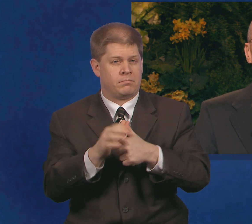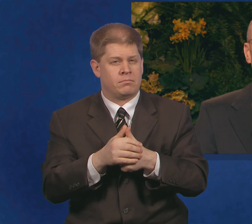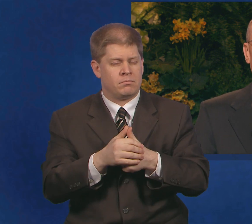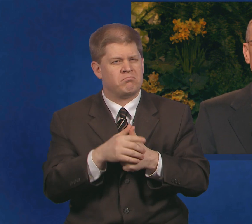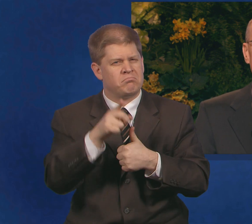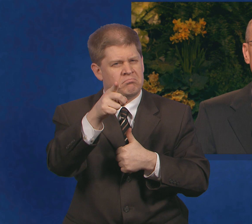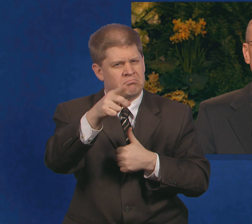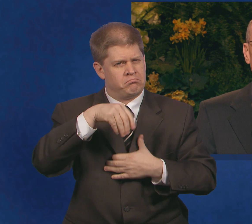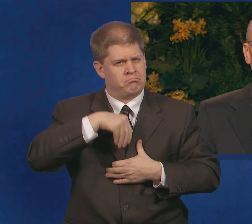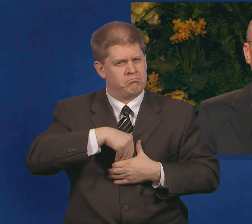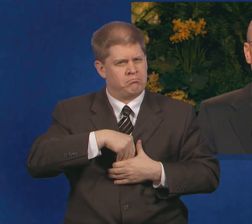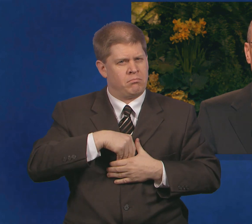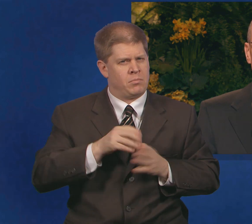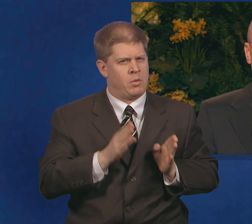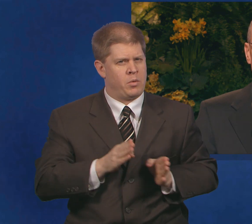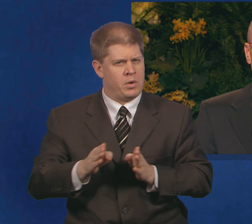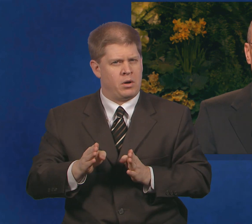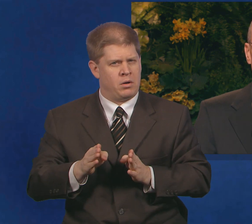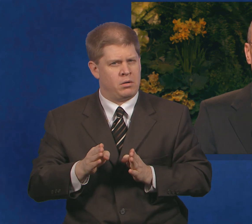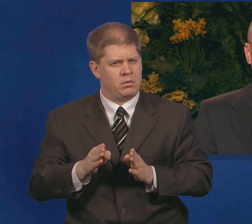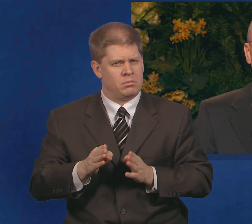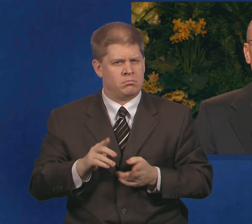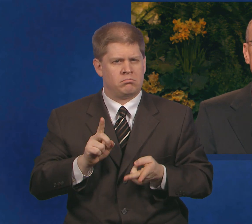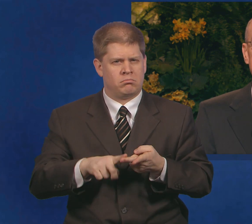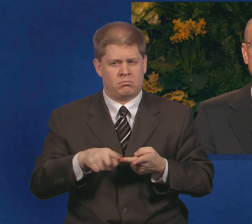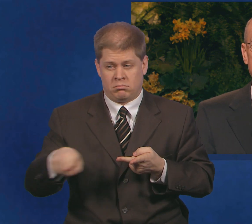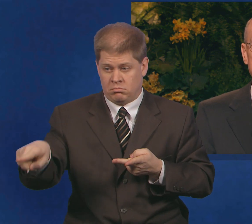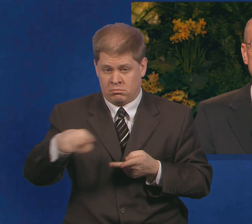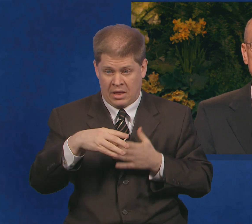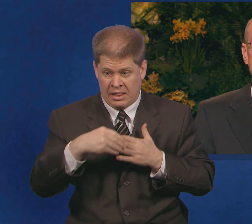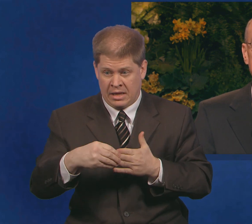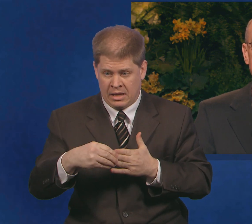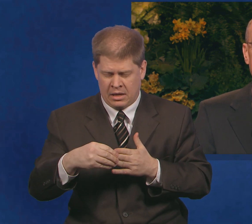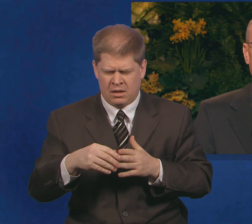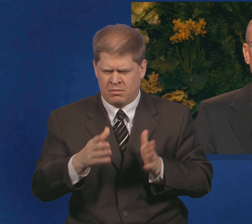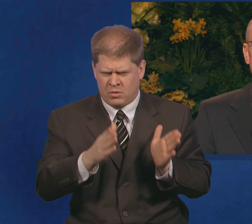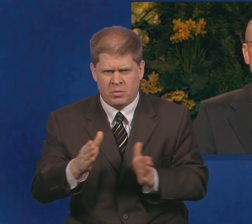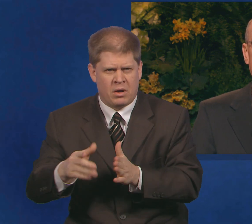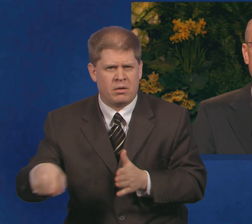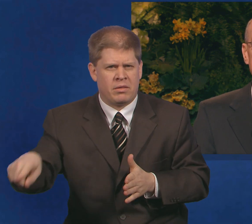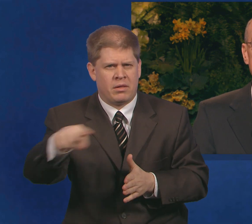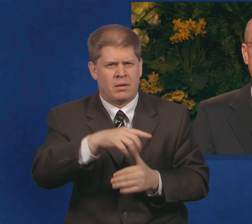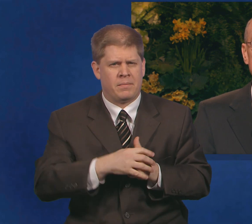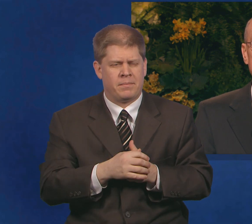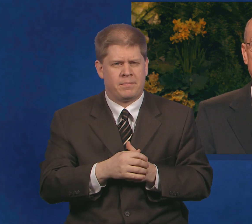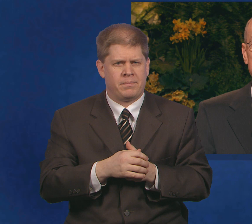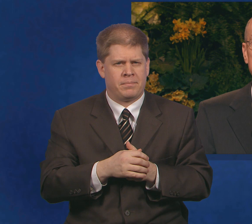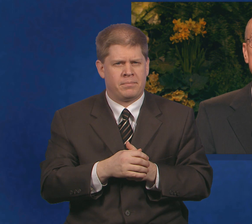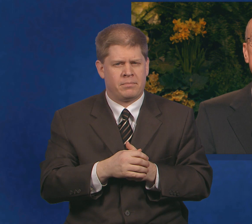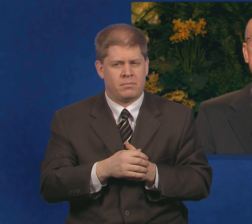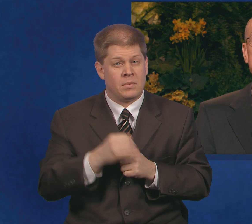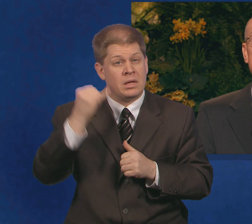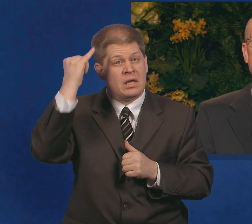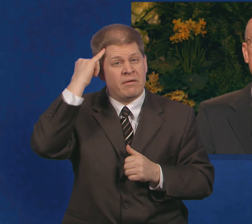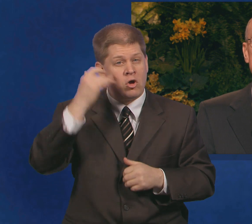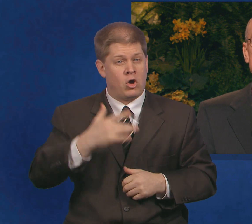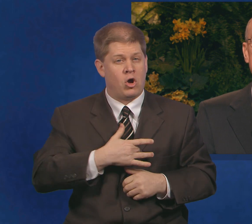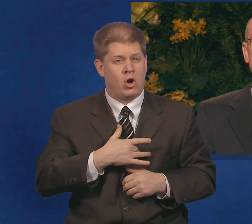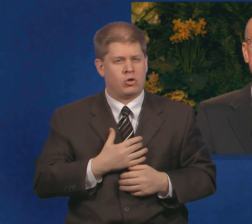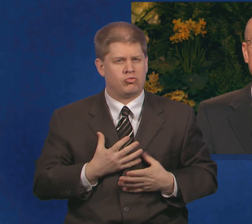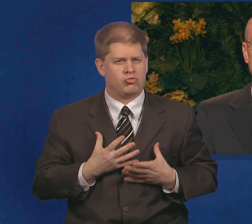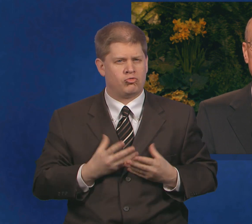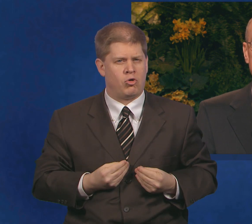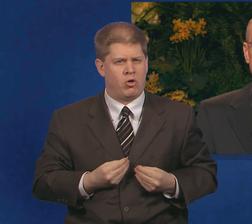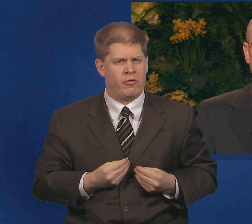prepare yourself and those you lead spiritually. Only if hearts are softened by the